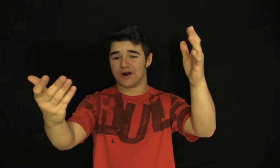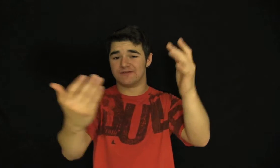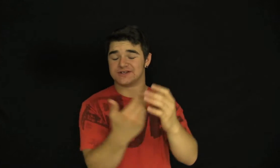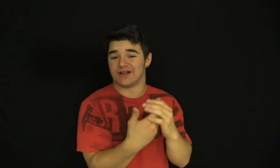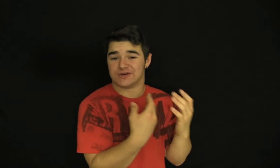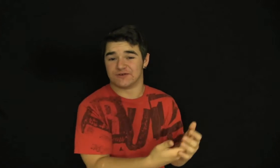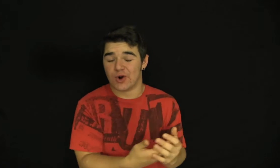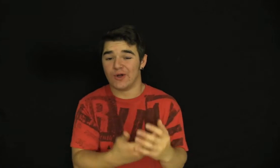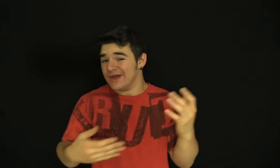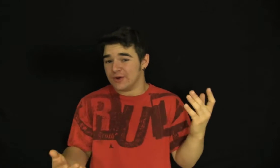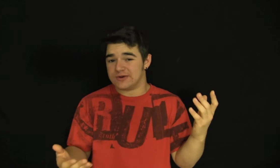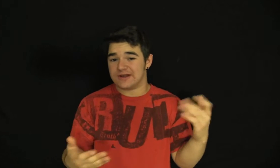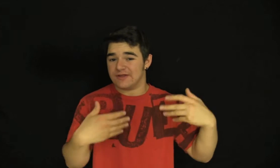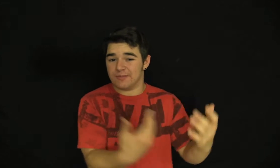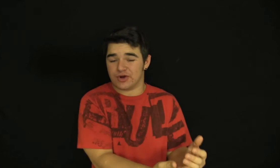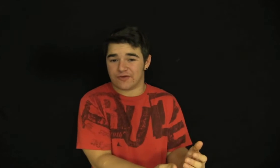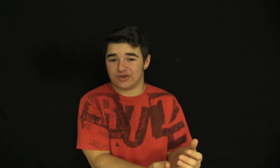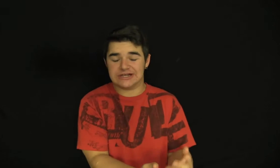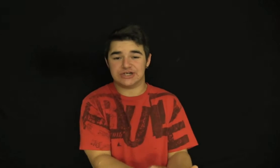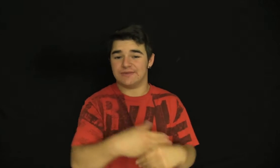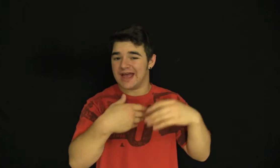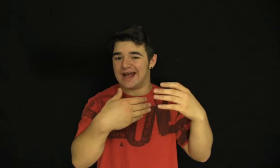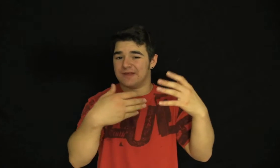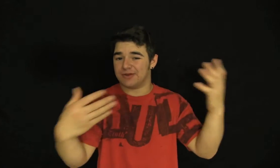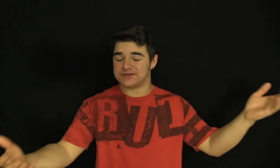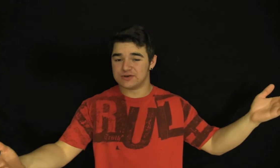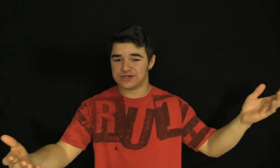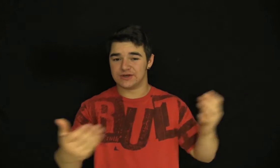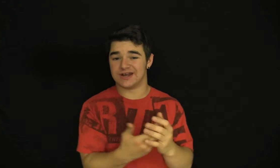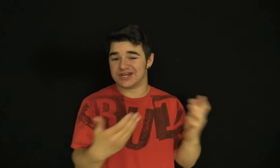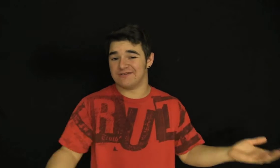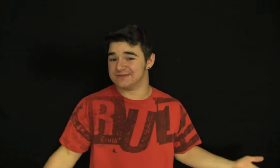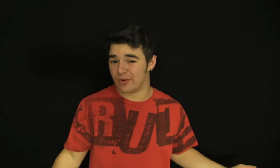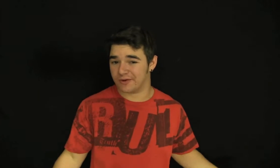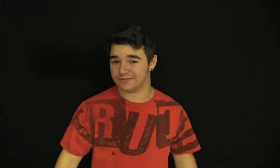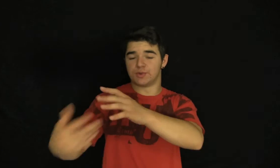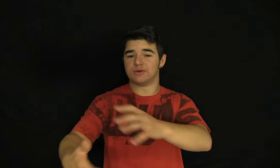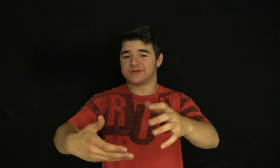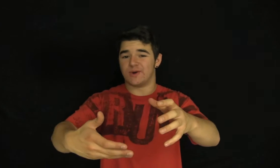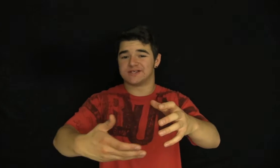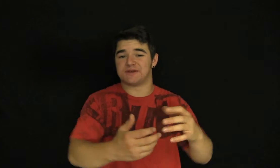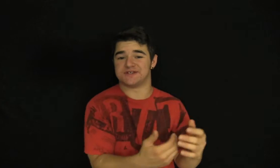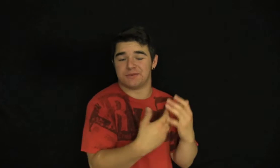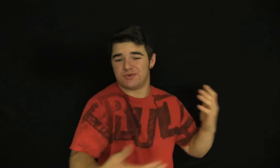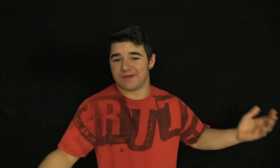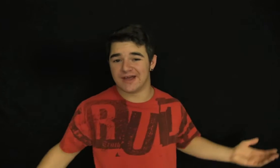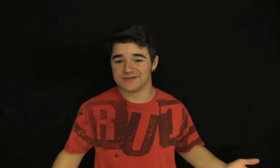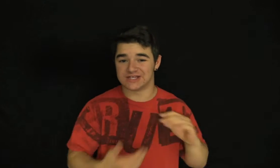part of this are like Christopher Cole, who did the Book of Revelation, and then Billy Touche, who did A Child Was Born. So pretty much what's so awesome about this, they're going to be panels like